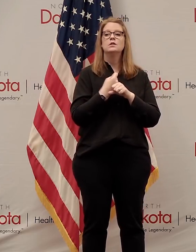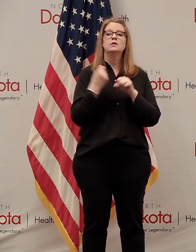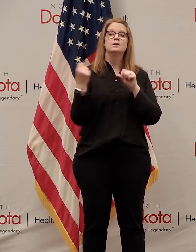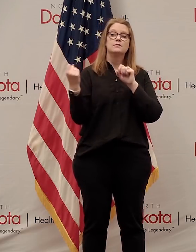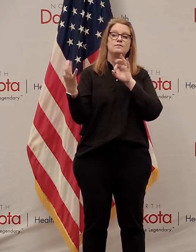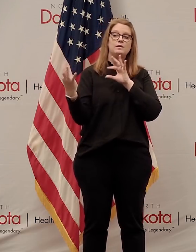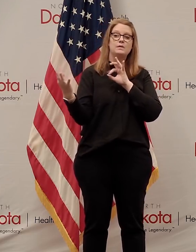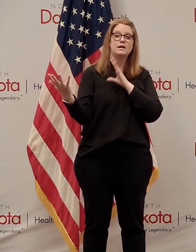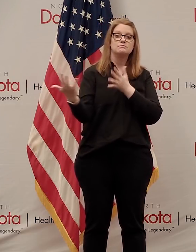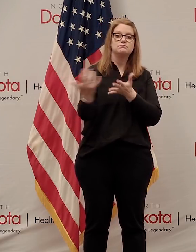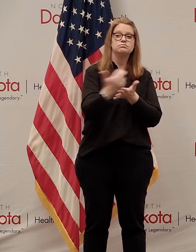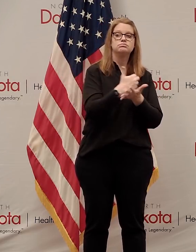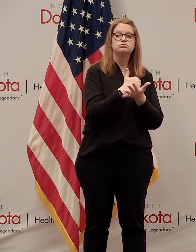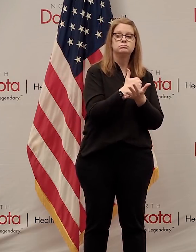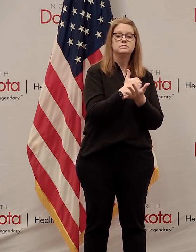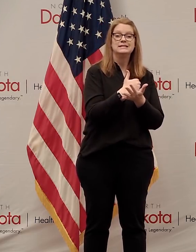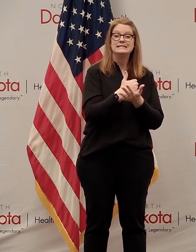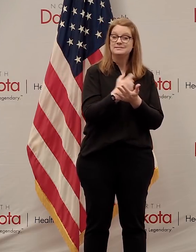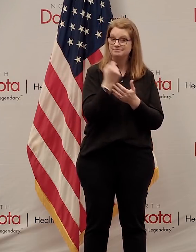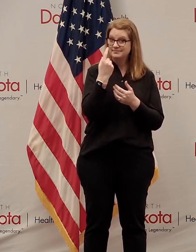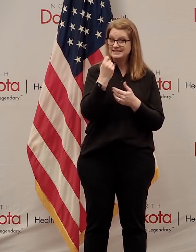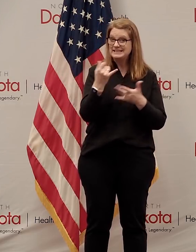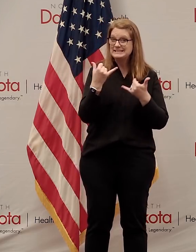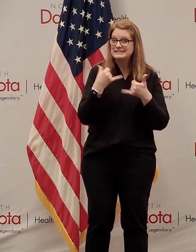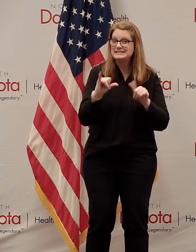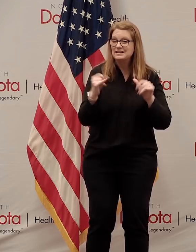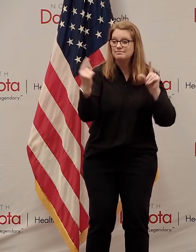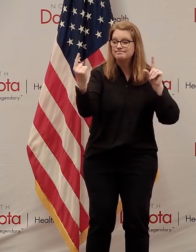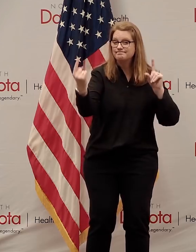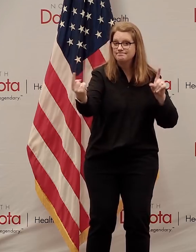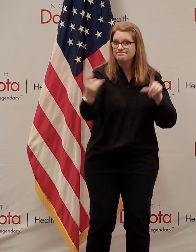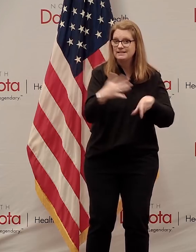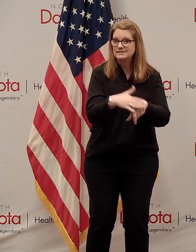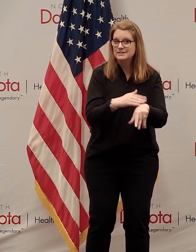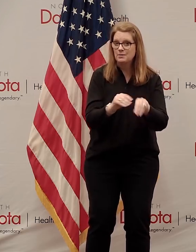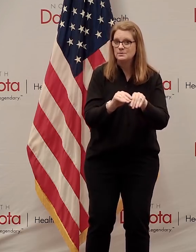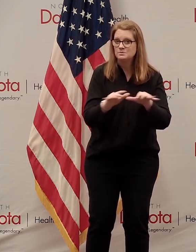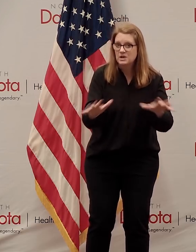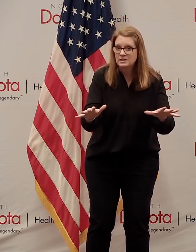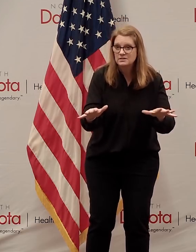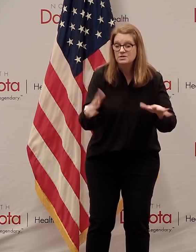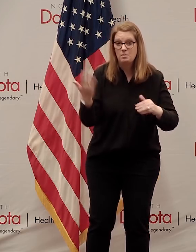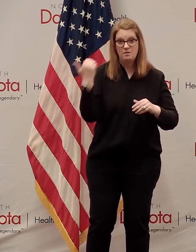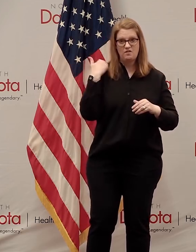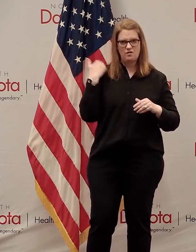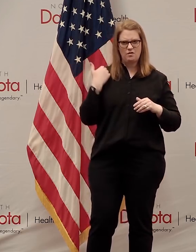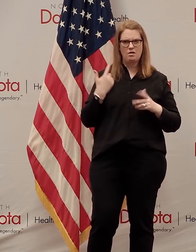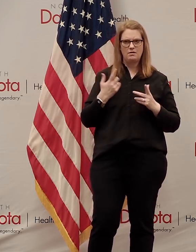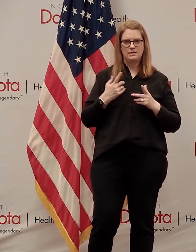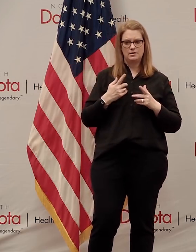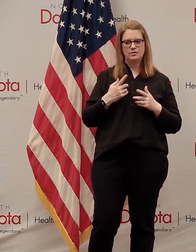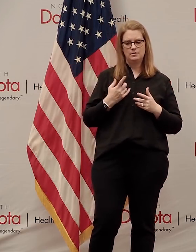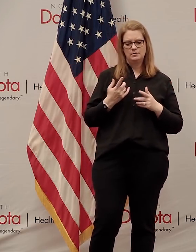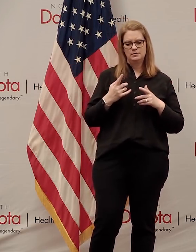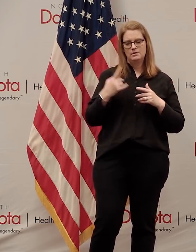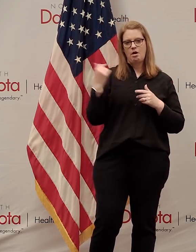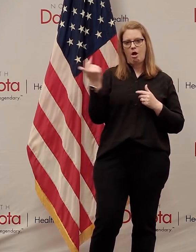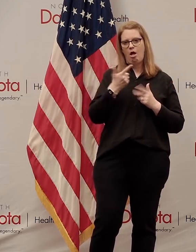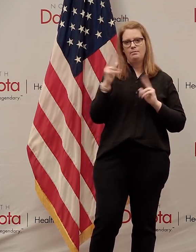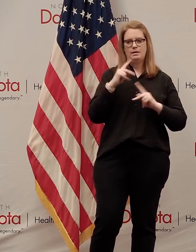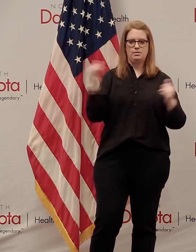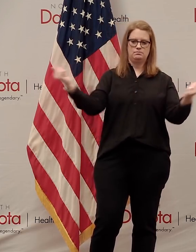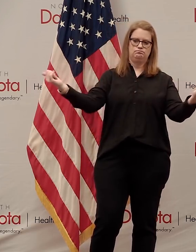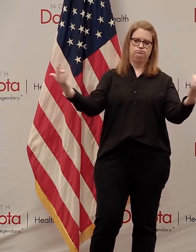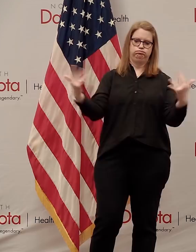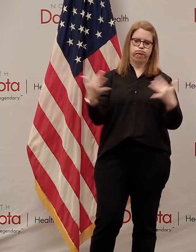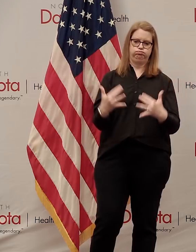also want to slow the spread, practicing appropriate physical distancing. So these traditional in-person meetings by Game and Fish are going to host these